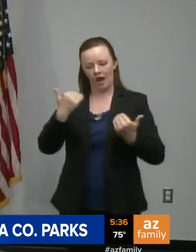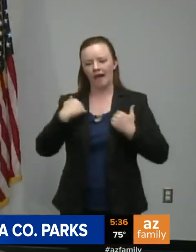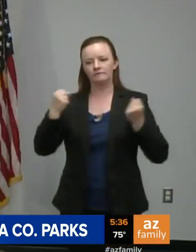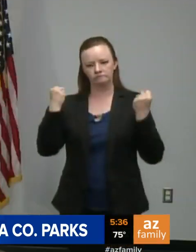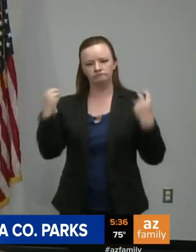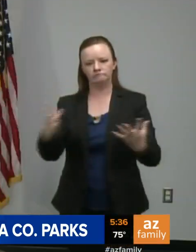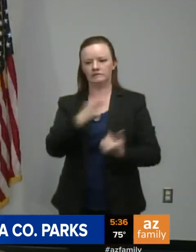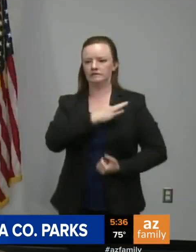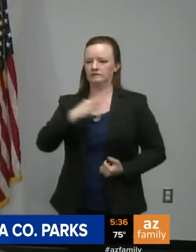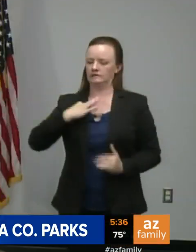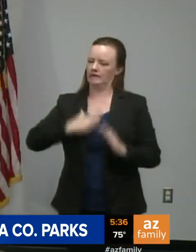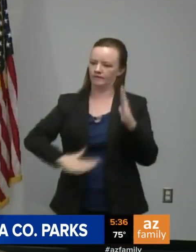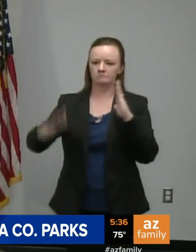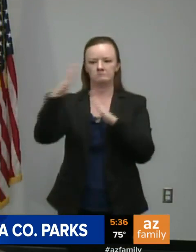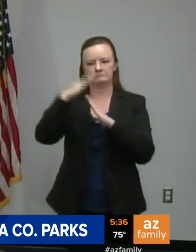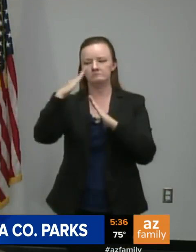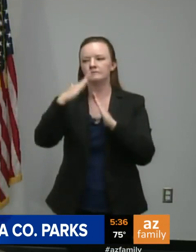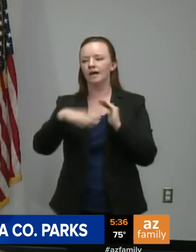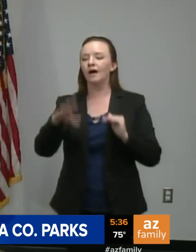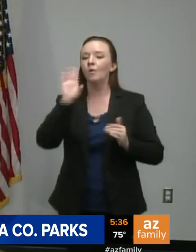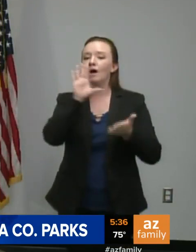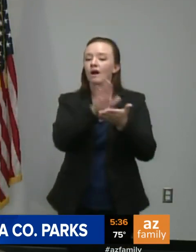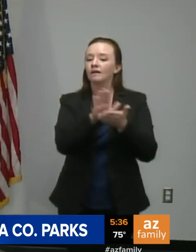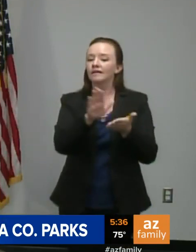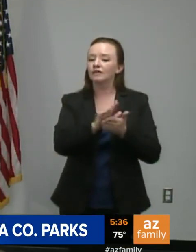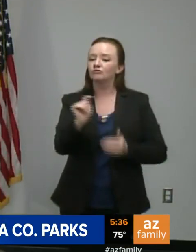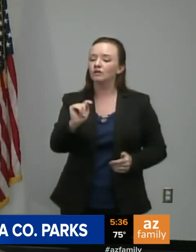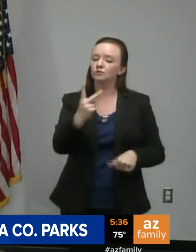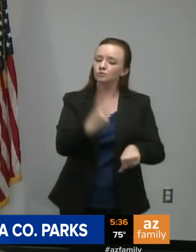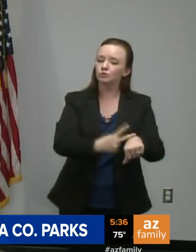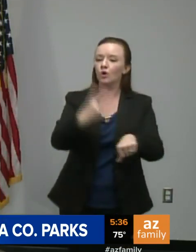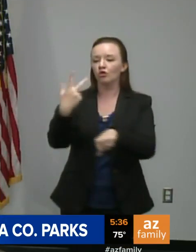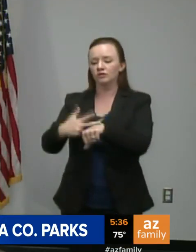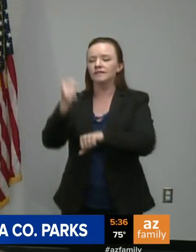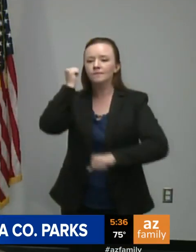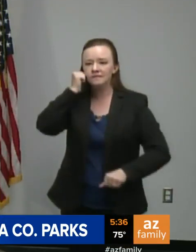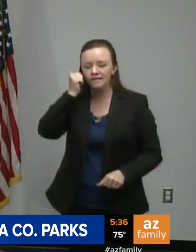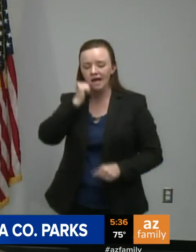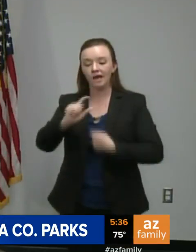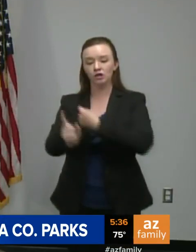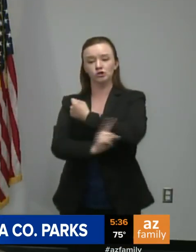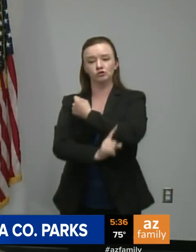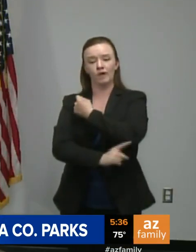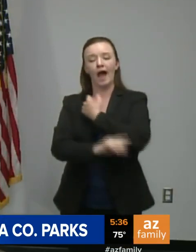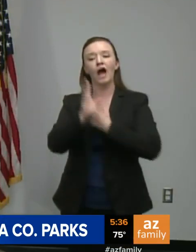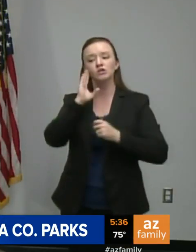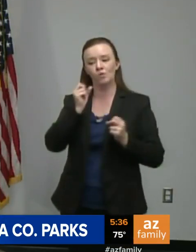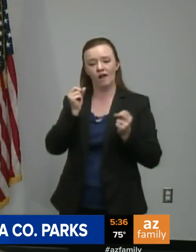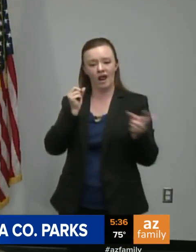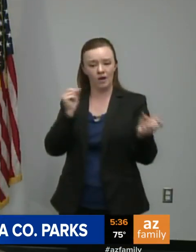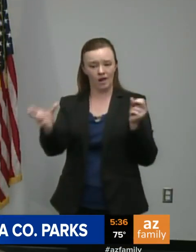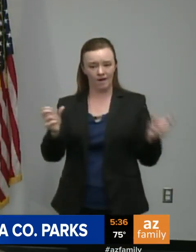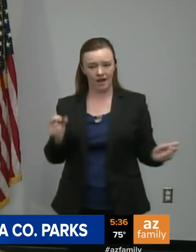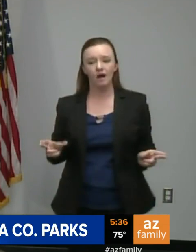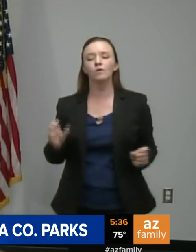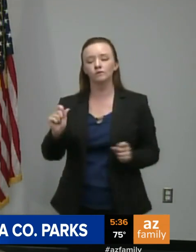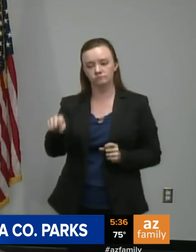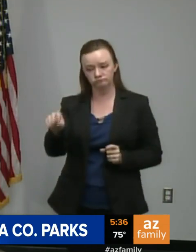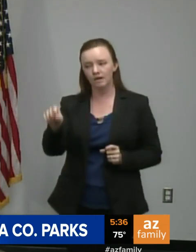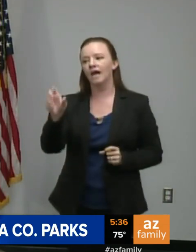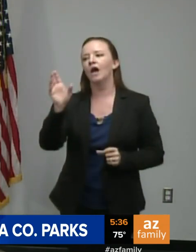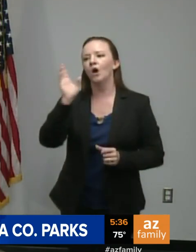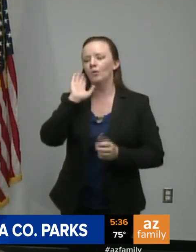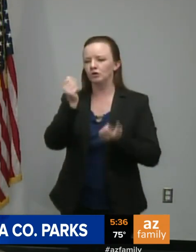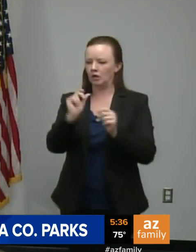We will be cleaning restrooms two to three times a day. We will be emptying trash and doing everything that we can